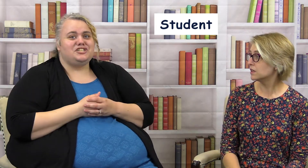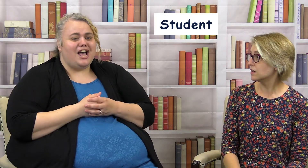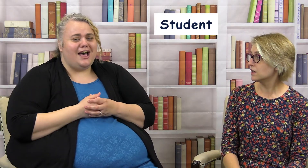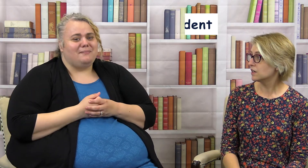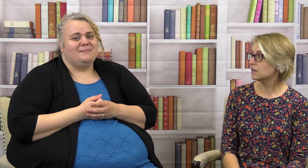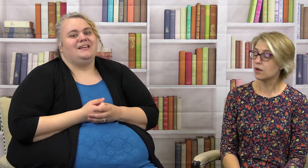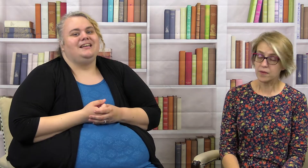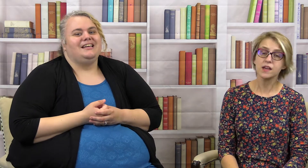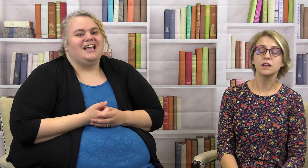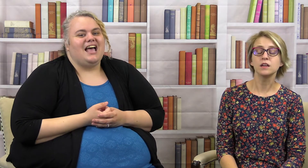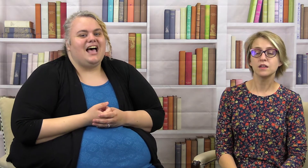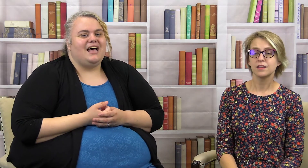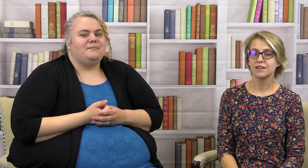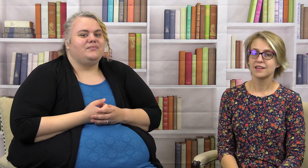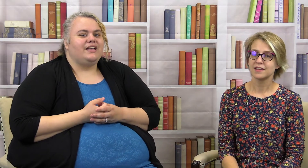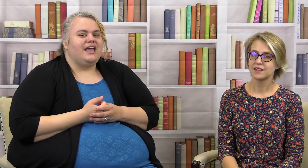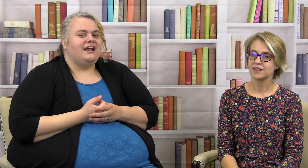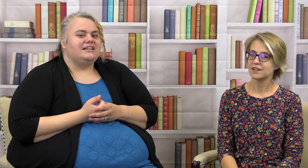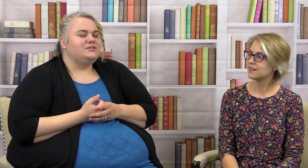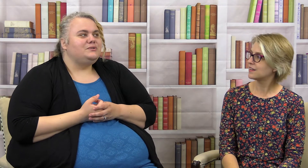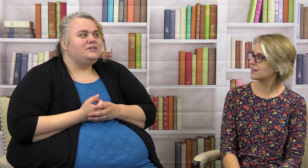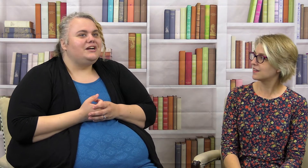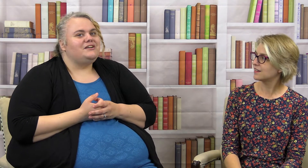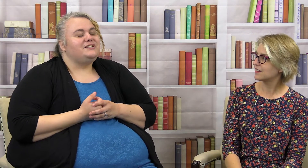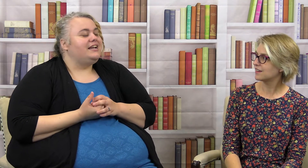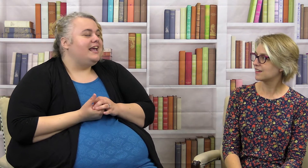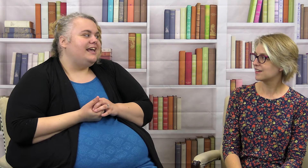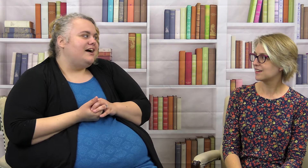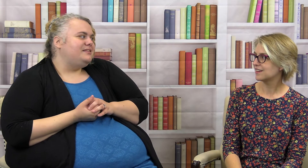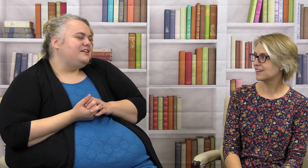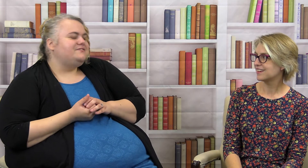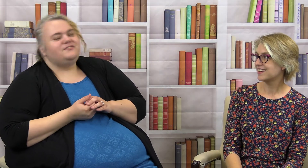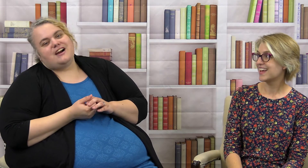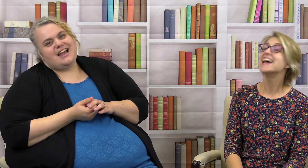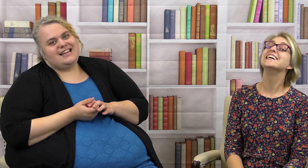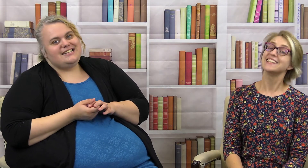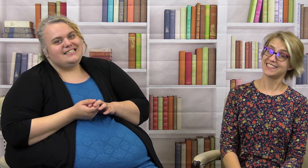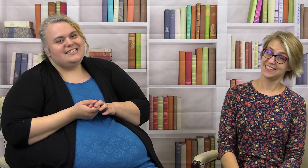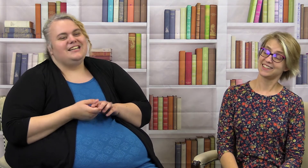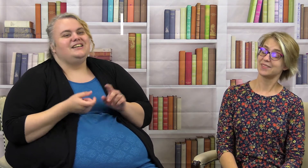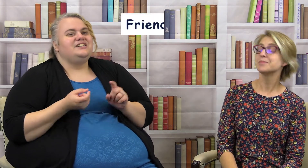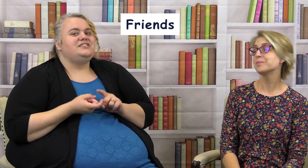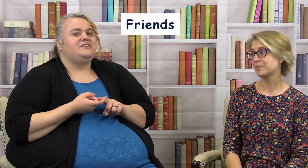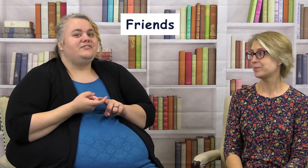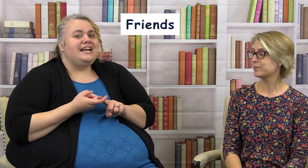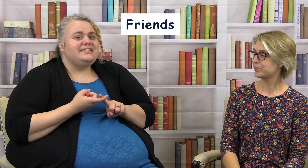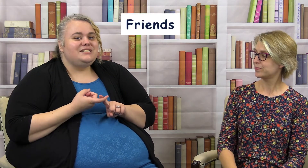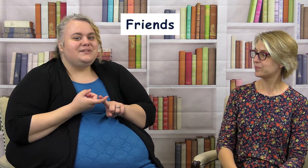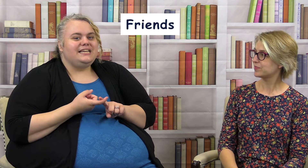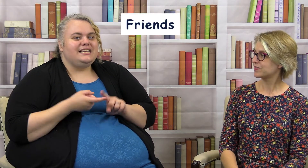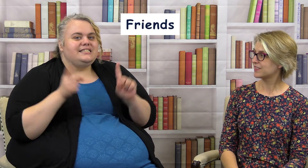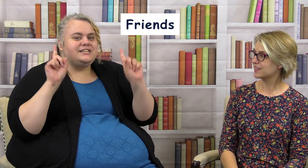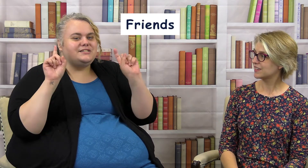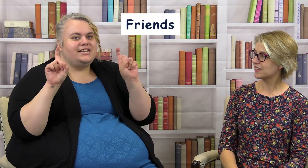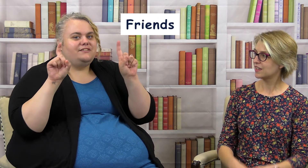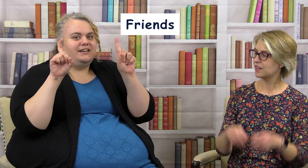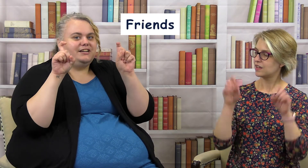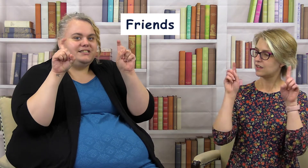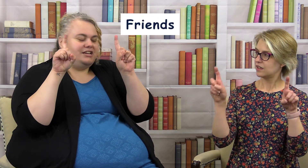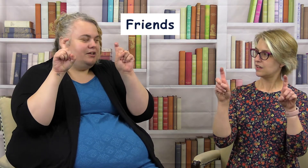job okay um and at school you're also gonna hang out with your friends so friends is really easy you take your fingers and you